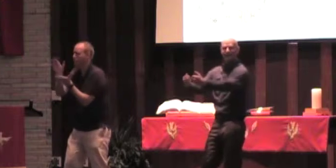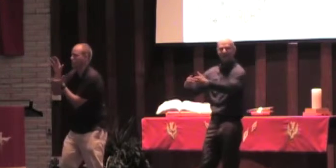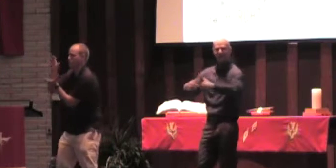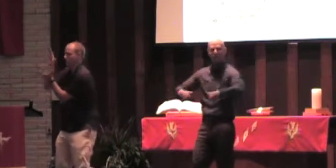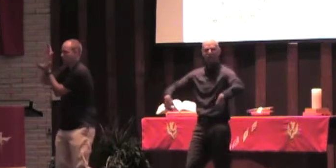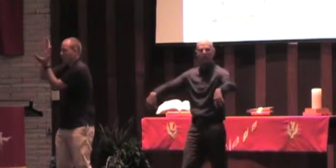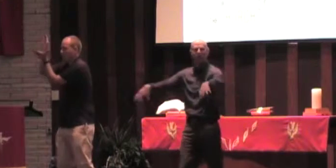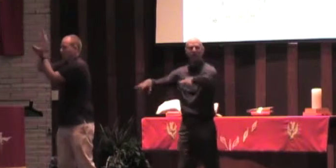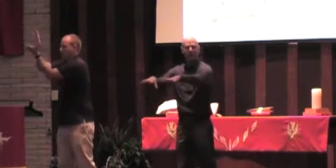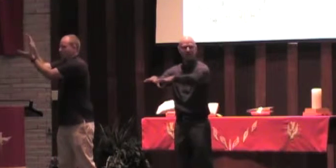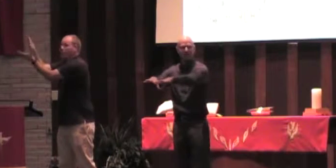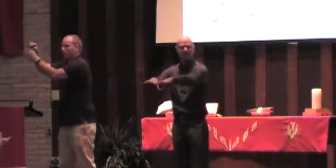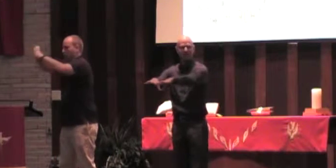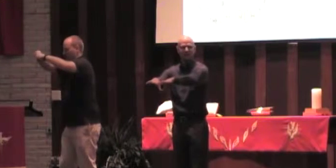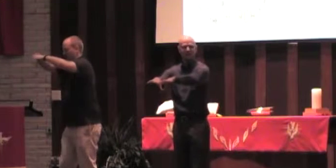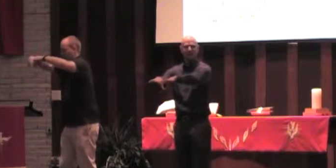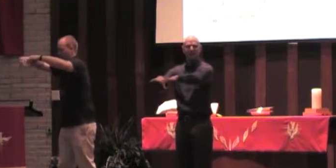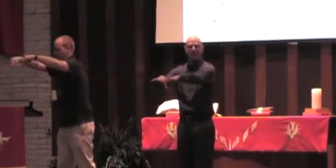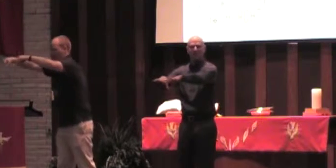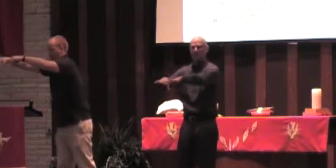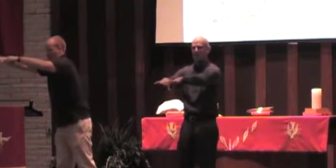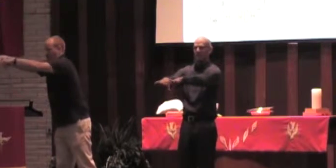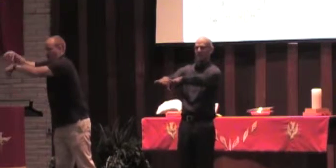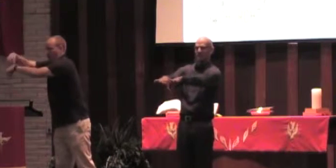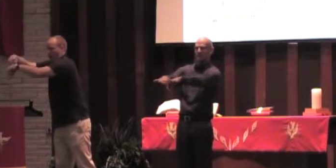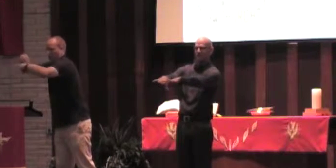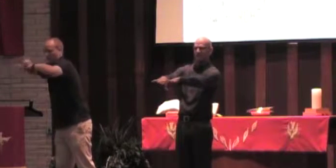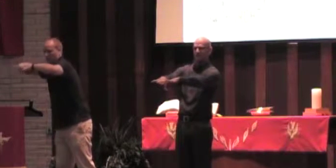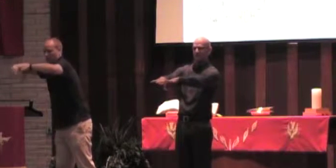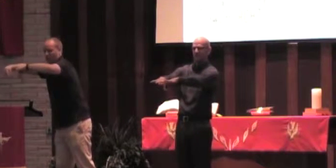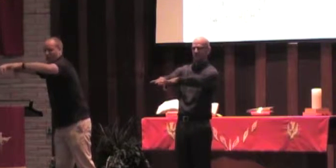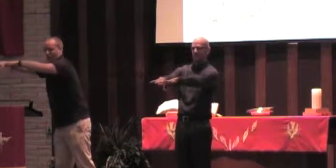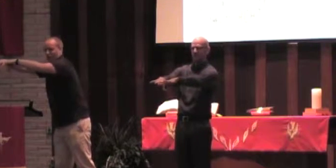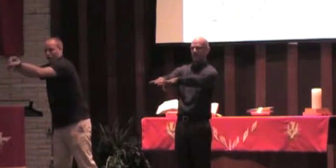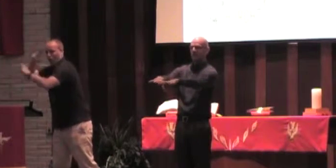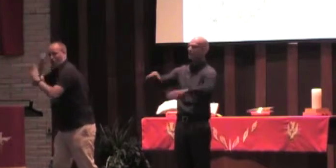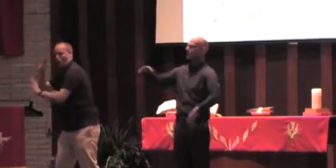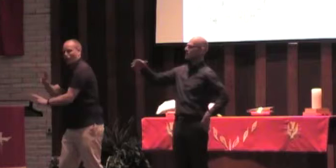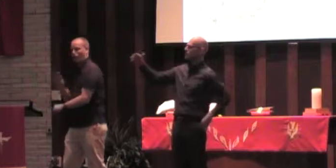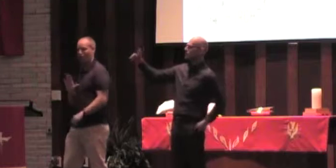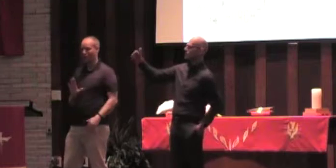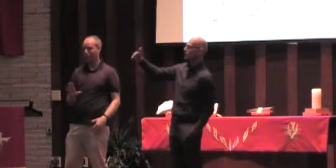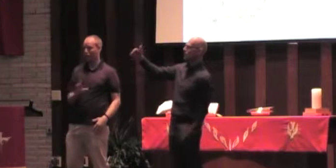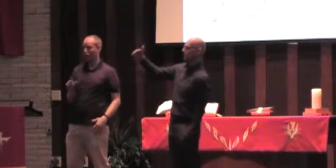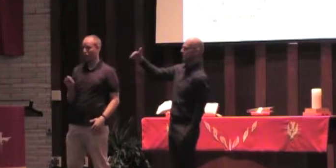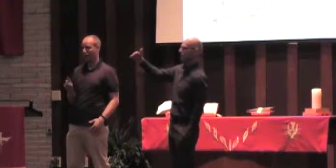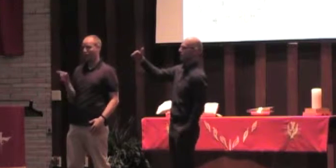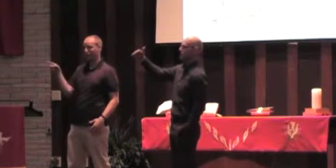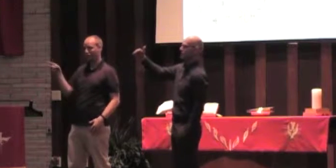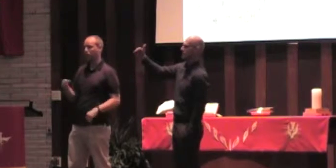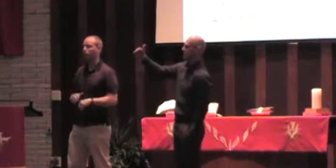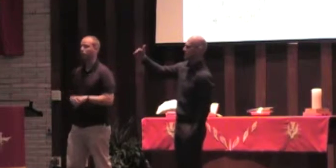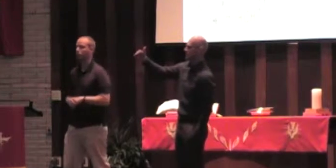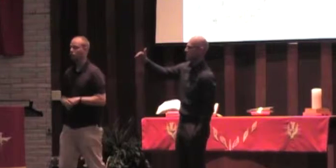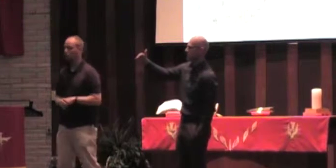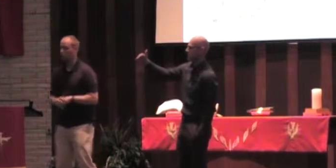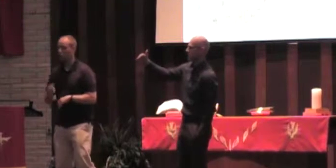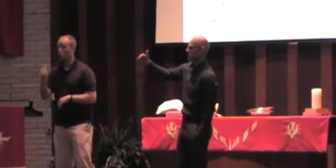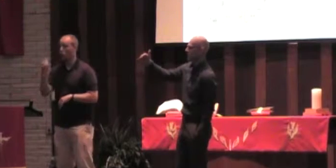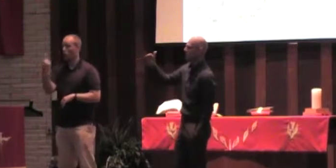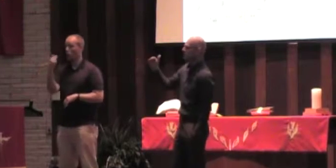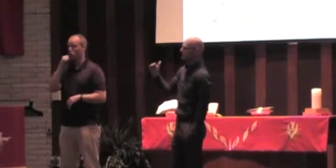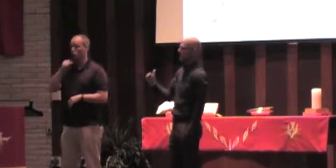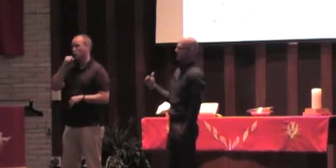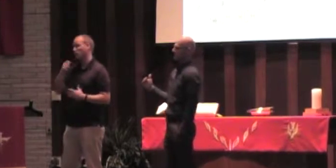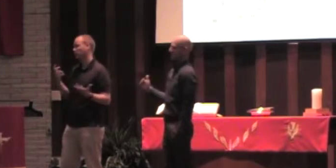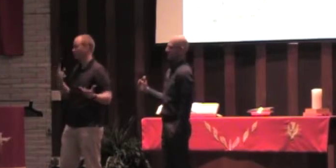would lay it in the circle of ashes around Pasqualaba. There was a little girl on one such occasion,